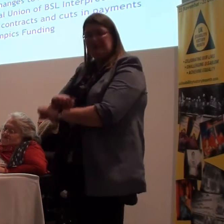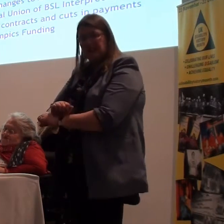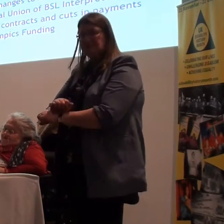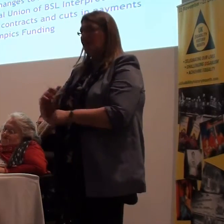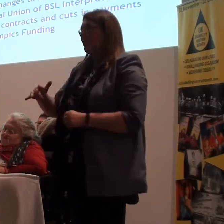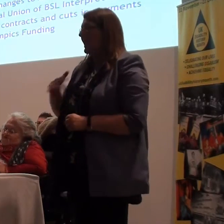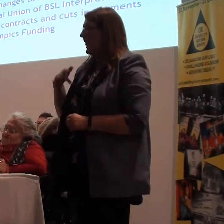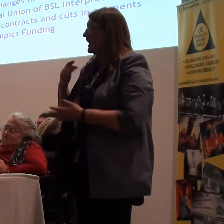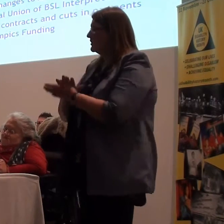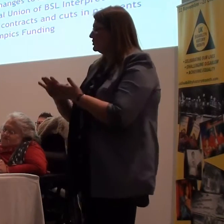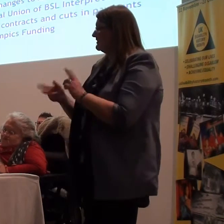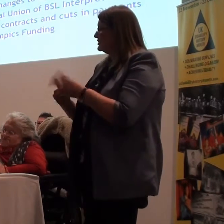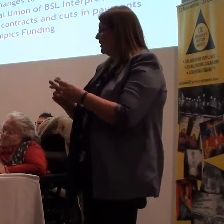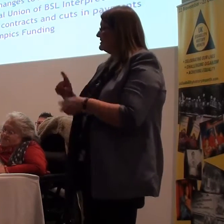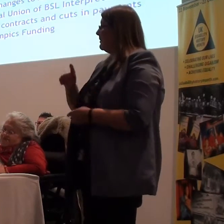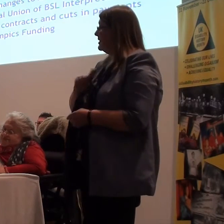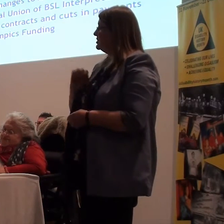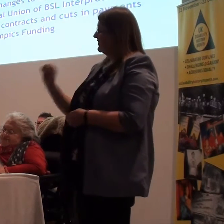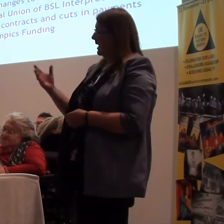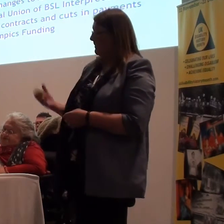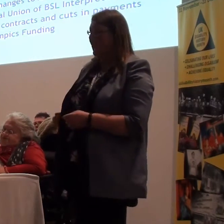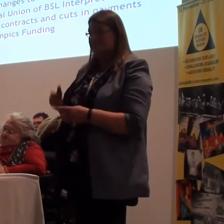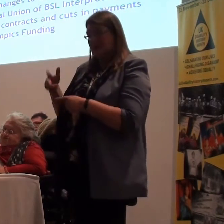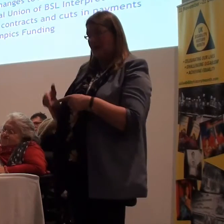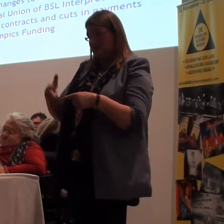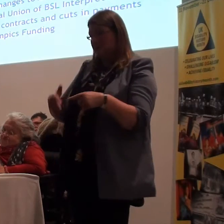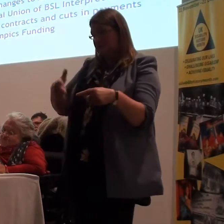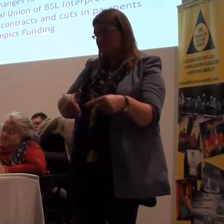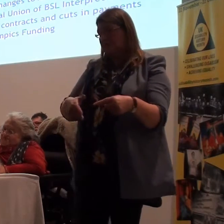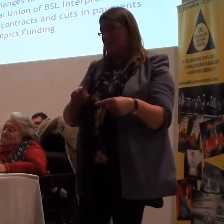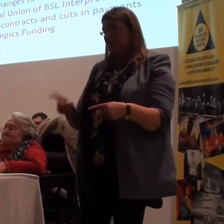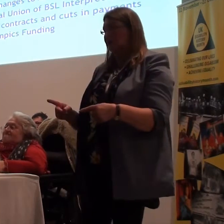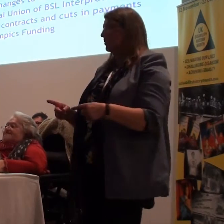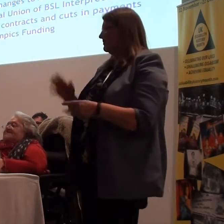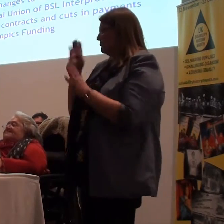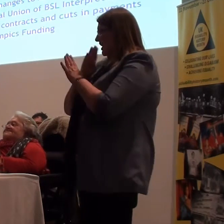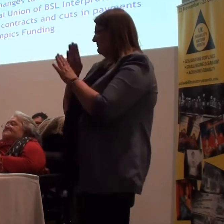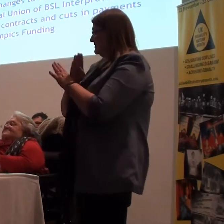they're trying to push things forward. And to fight with everyone else. In these times of curse.